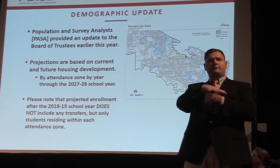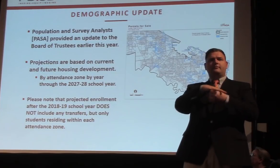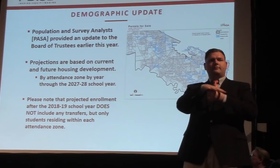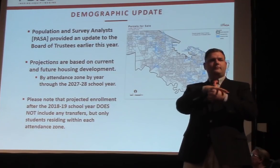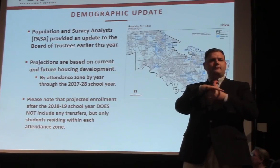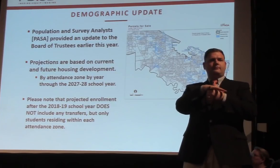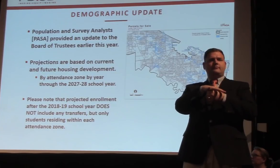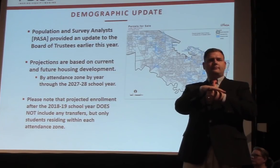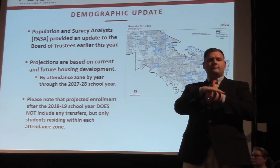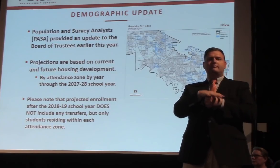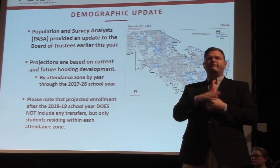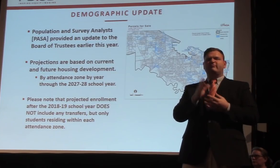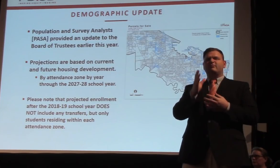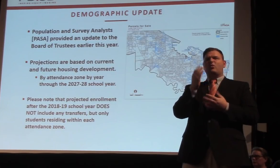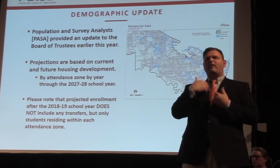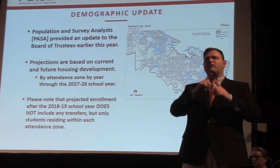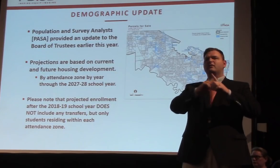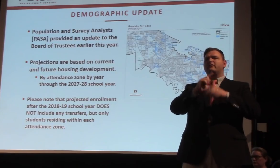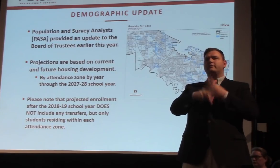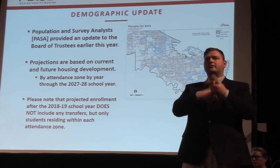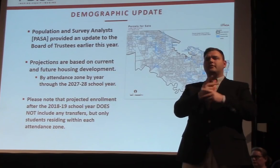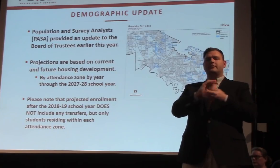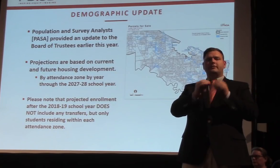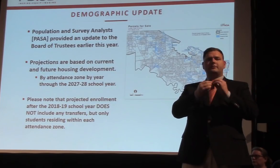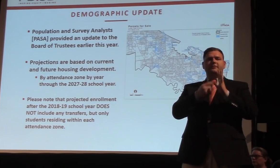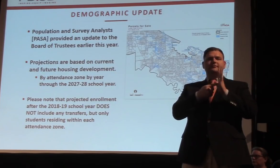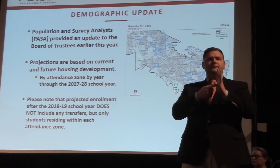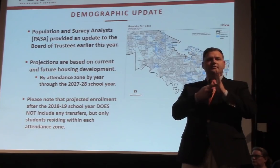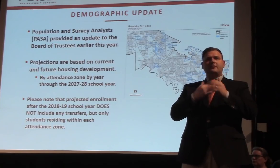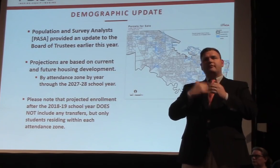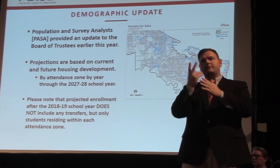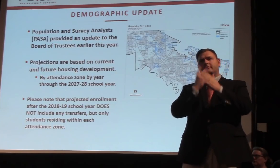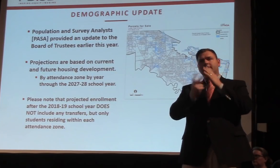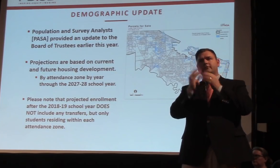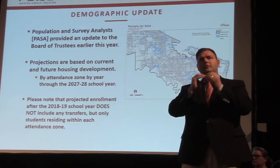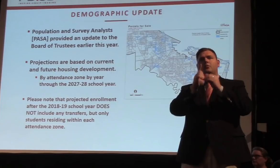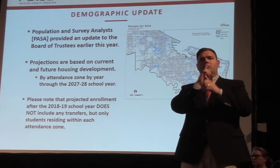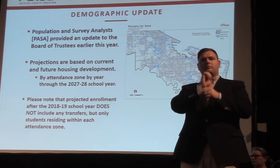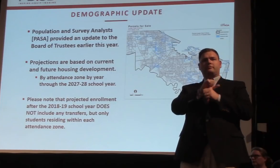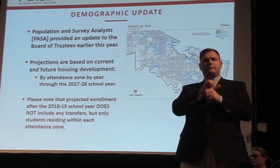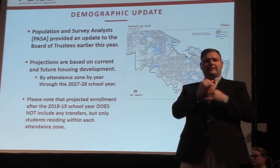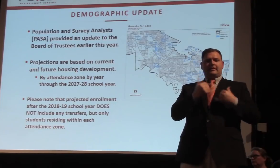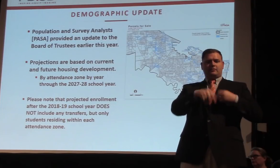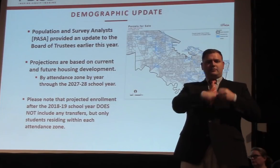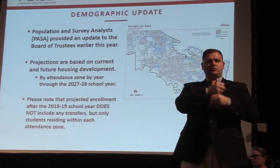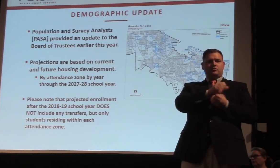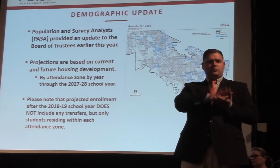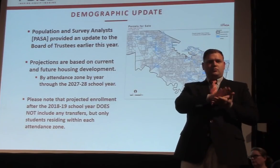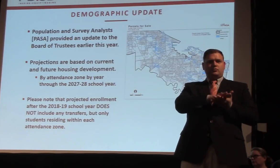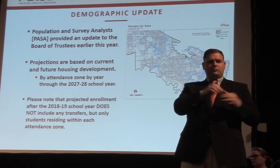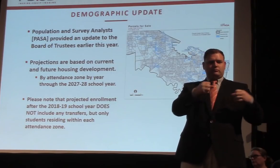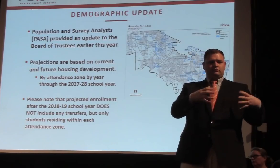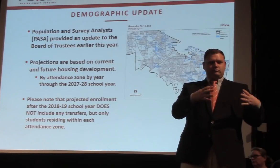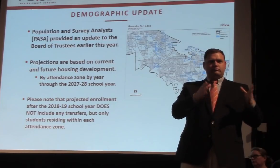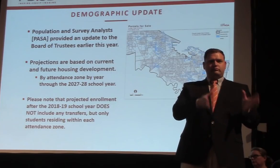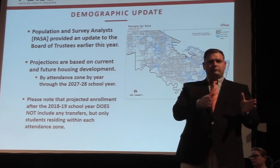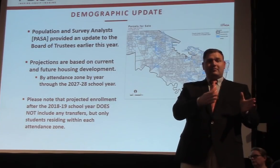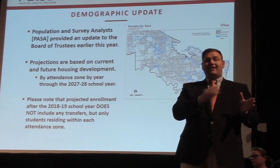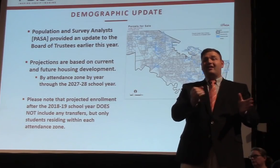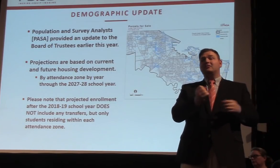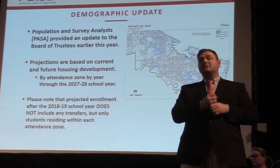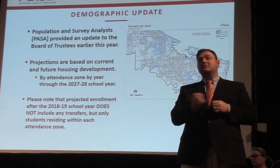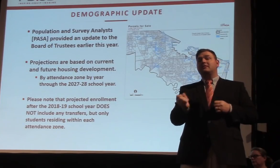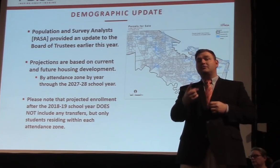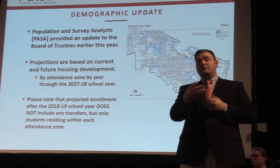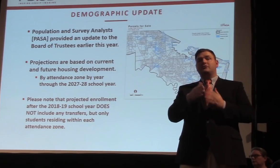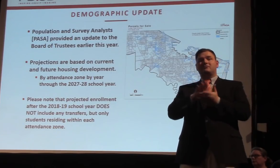some different types of numbers that we have out. We're going to show projected numbers for the current, we're going to show actual numbers for the current school year as well as projected numbers for next school